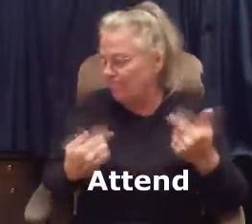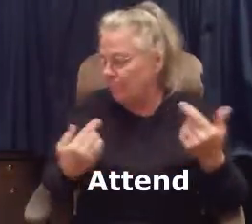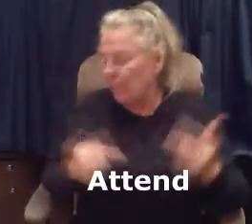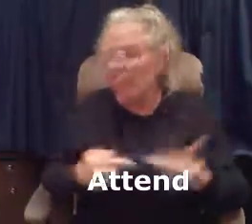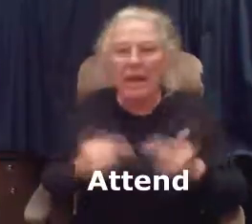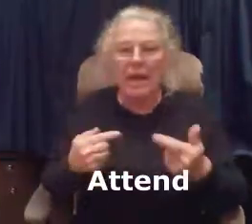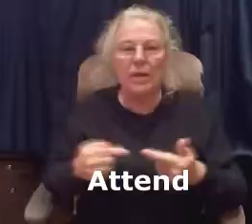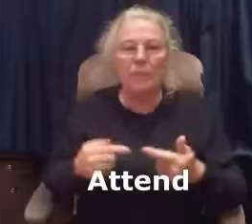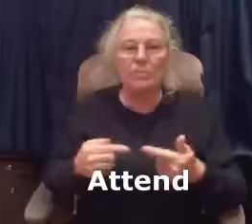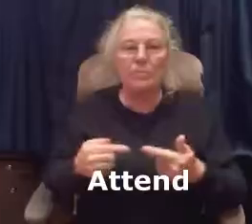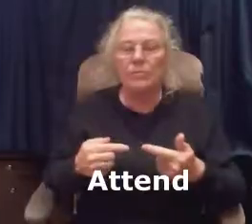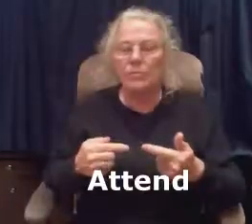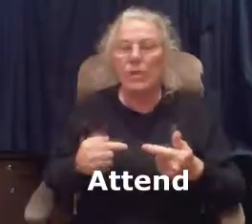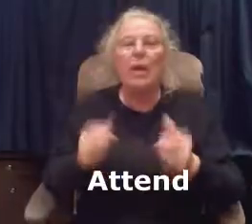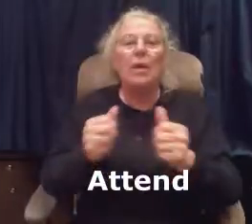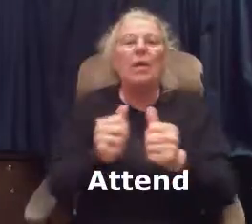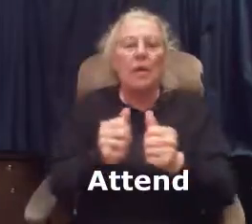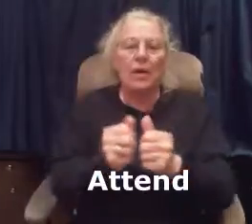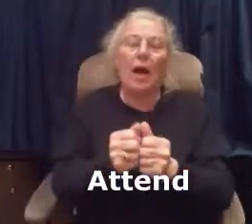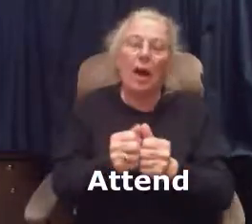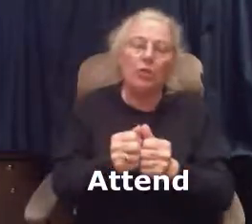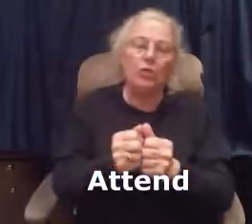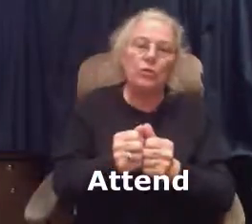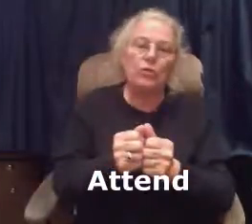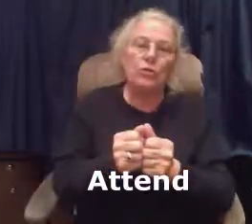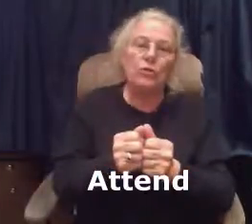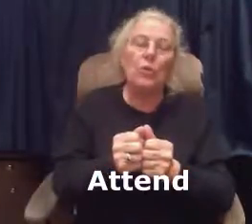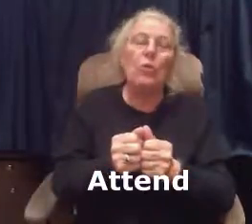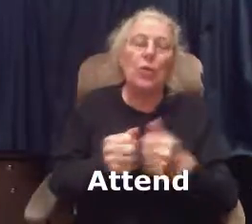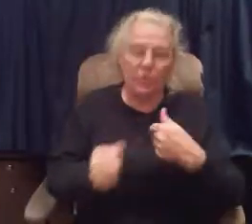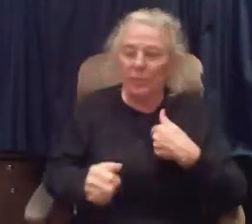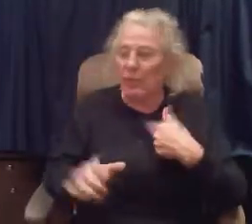pain and I would do just with me